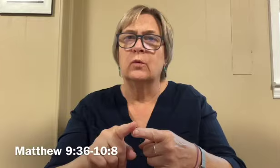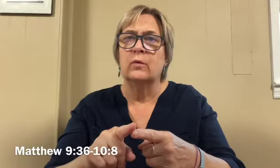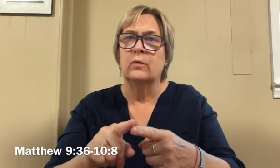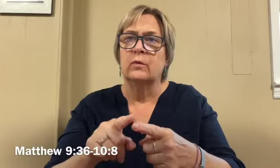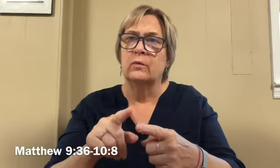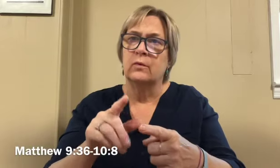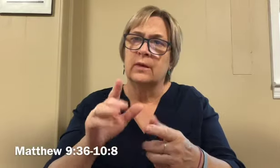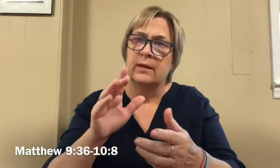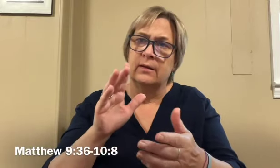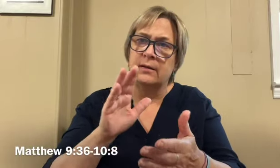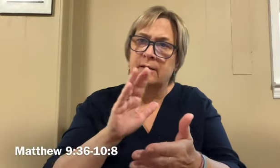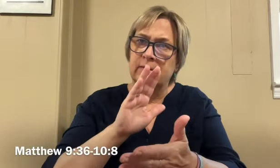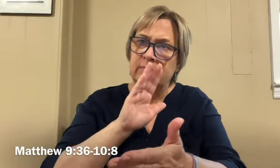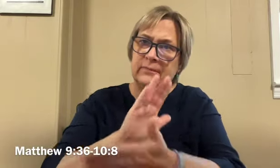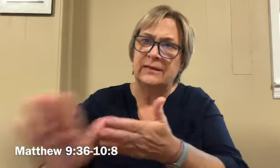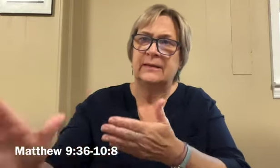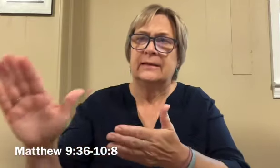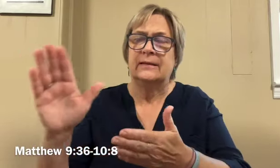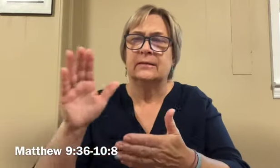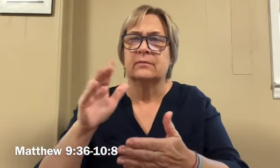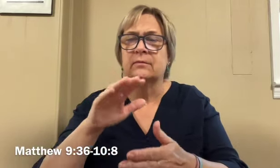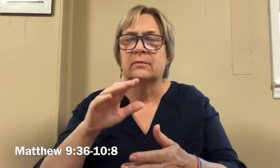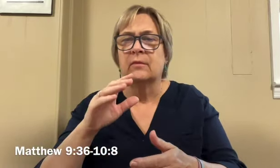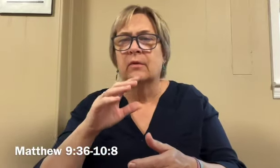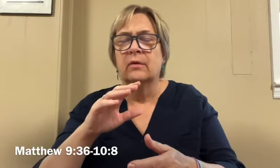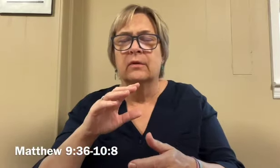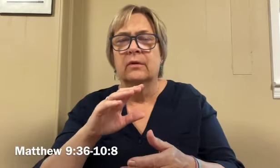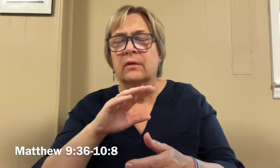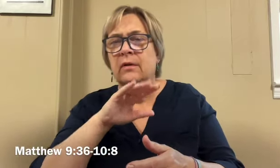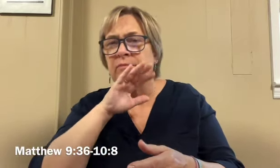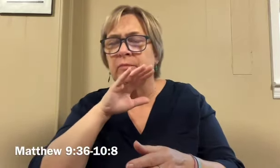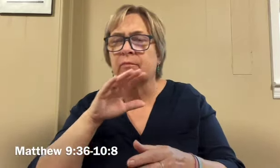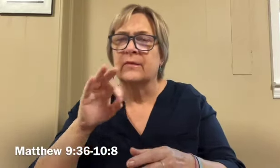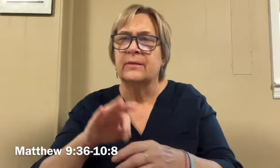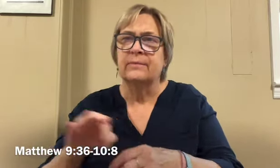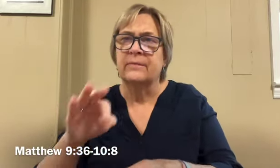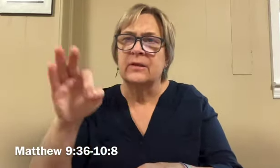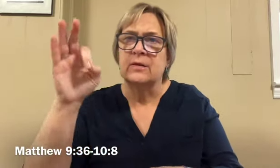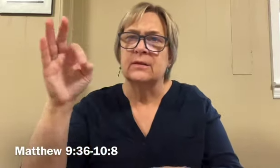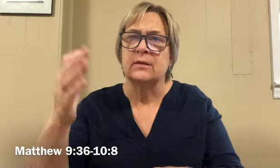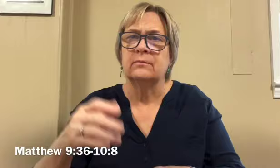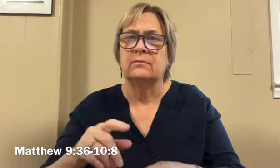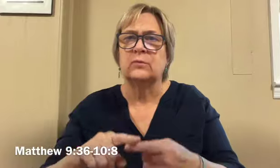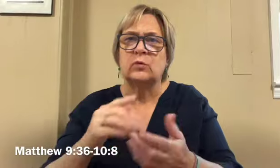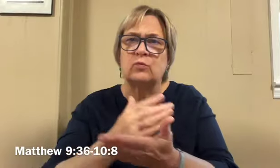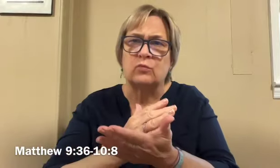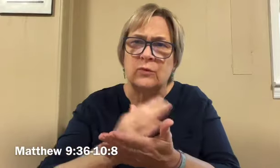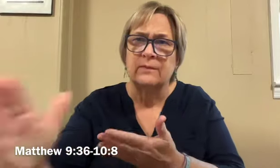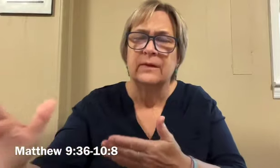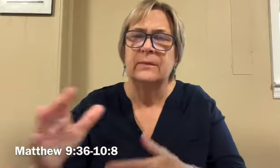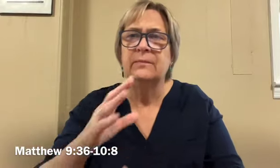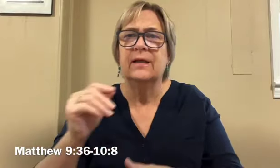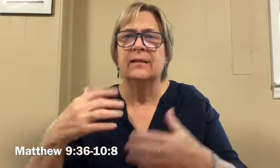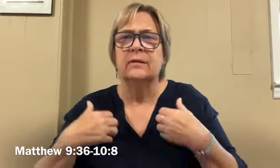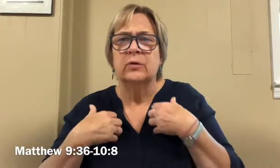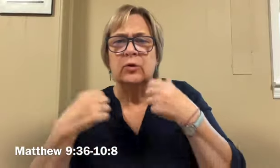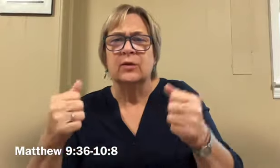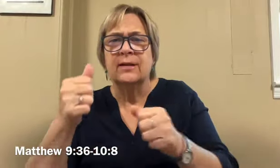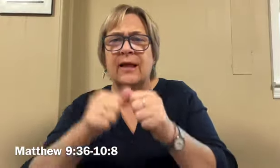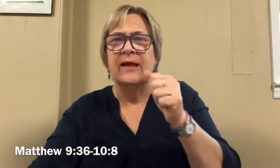spirits, to drive them out and to cure every disease